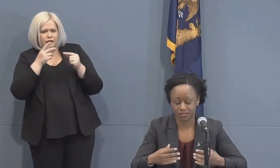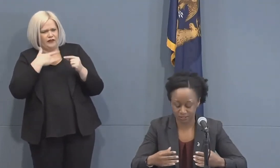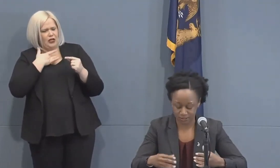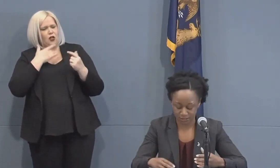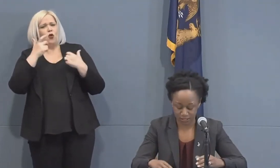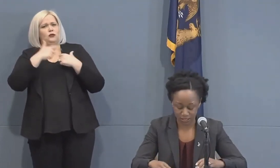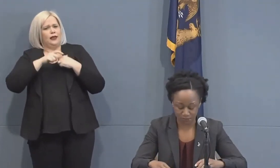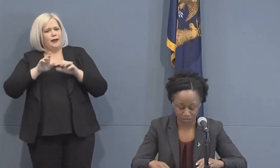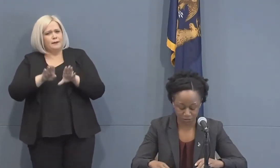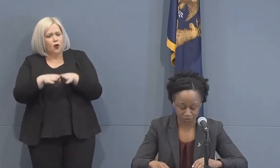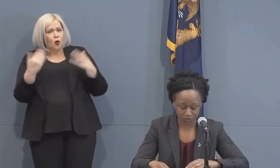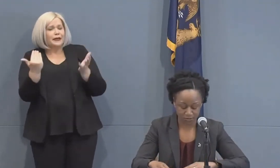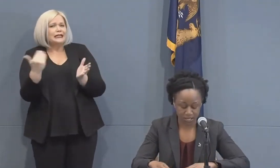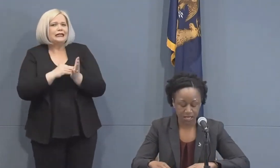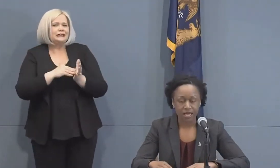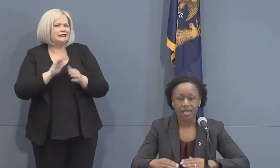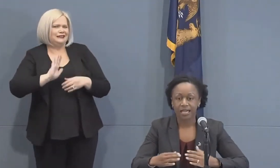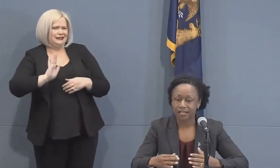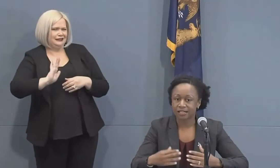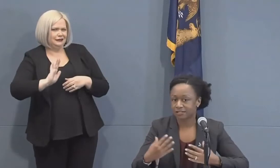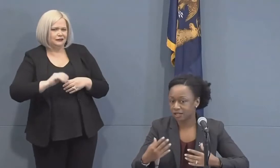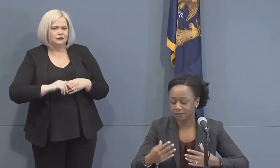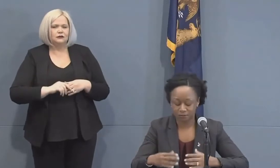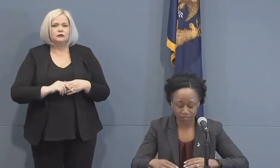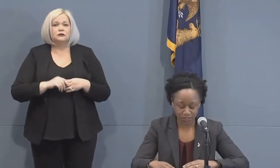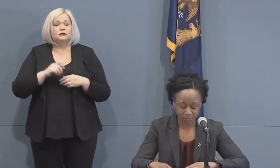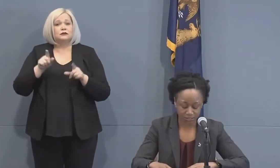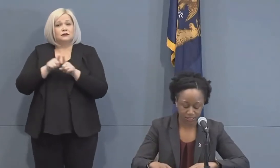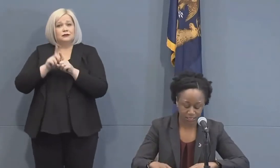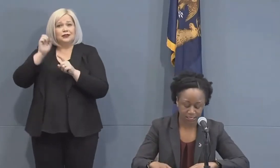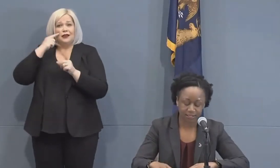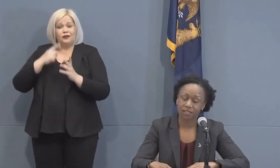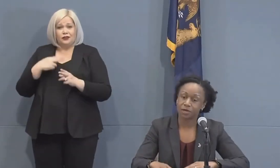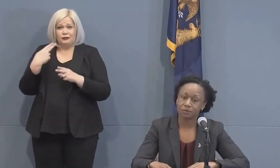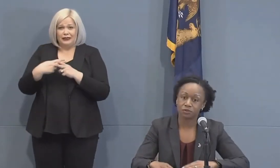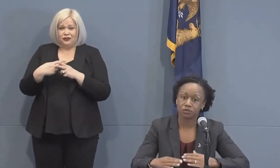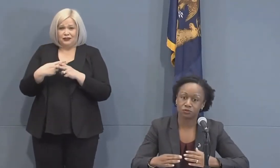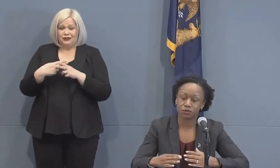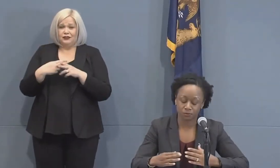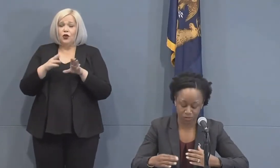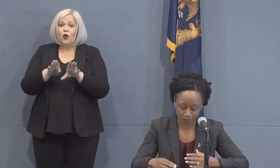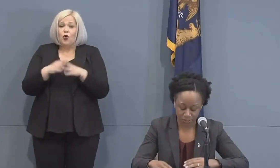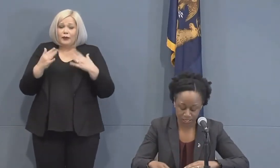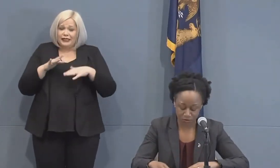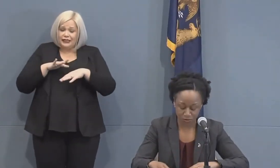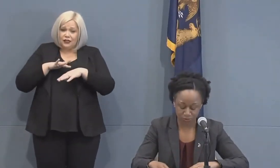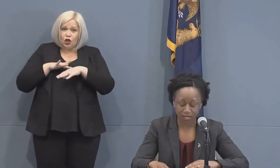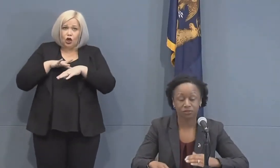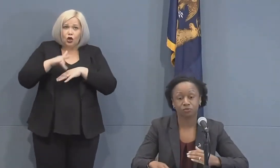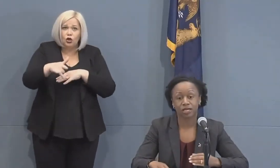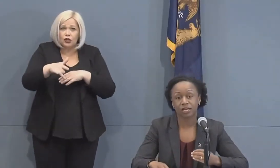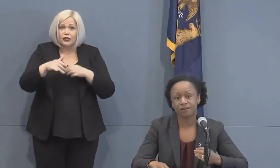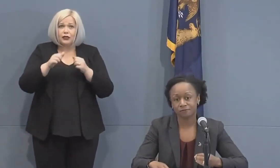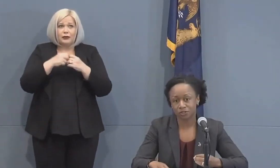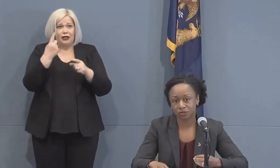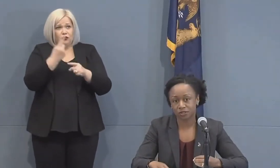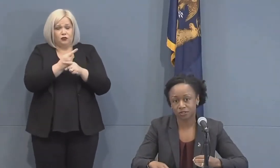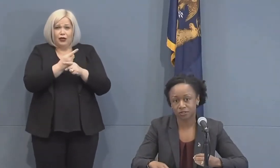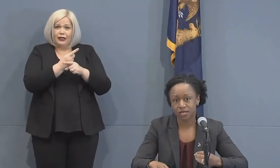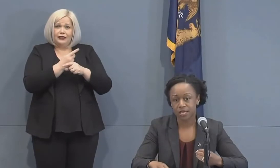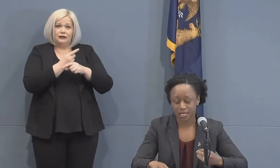social distancing measures. And as the governor mentioned, easing them up too abruptly or without the right